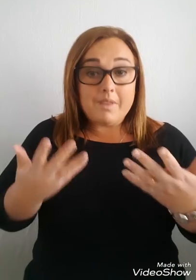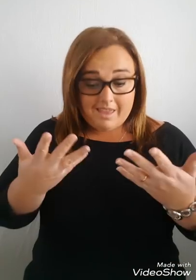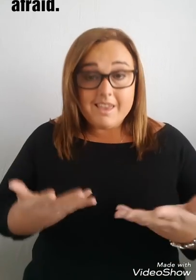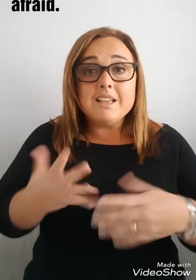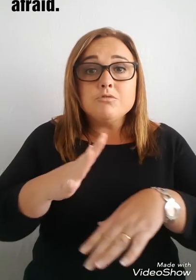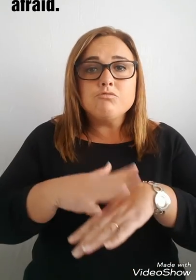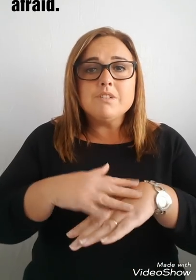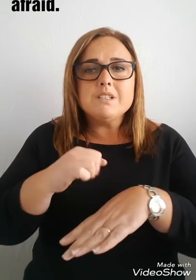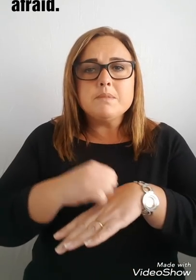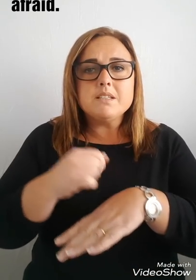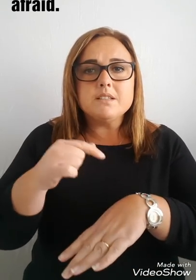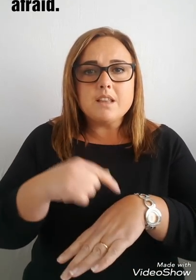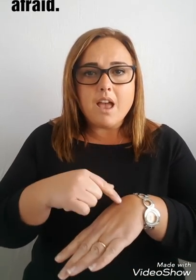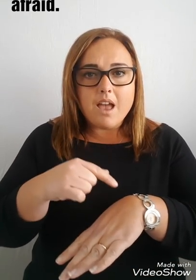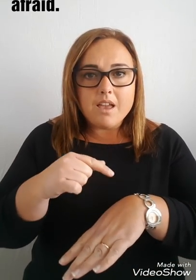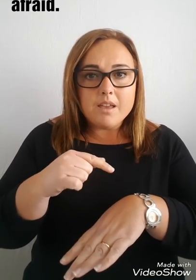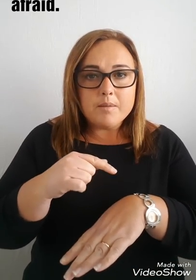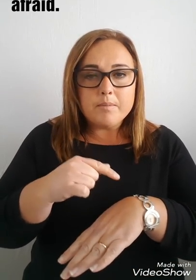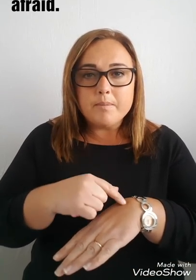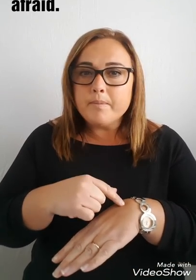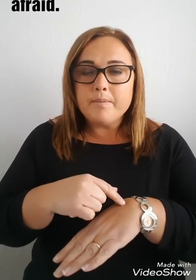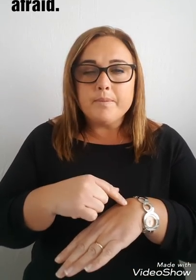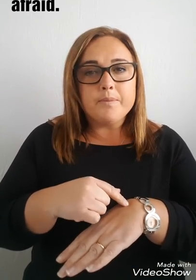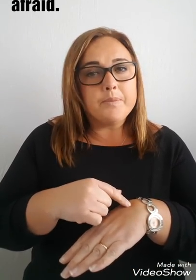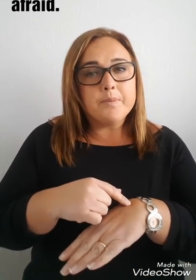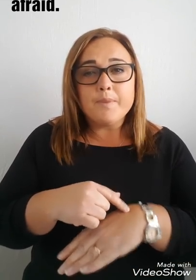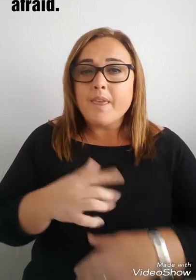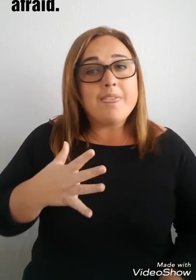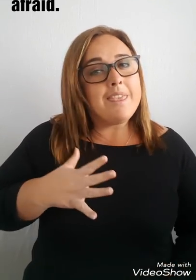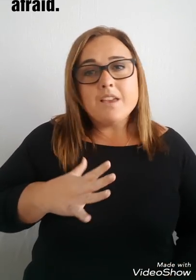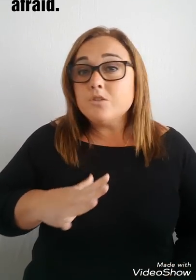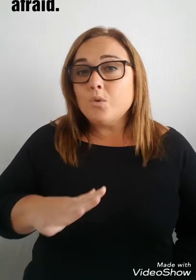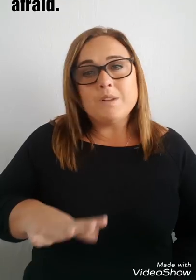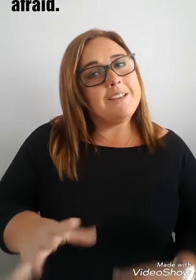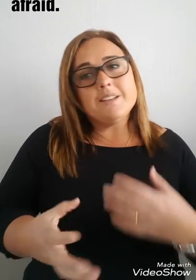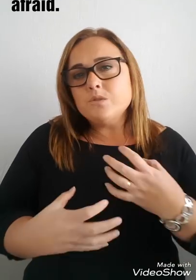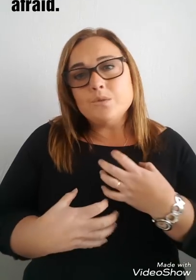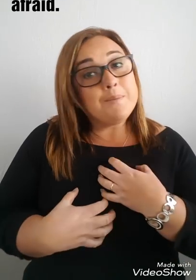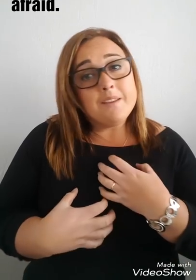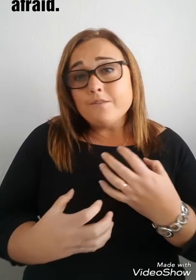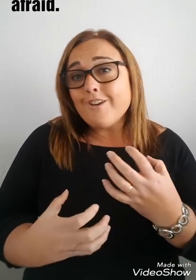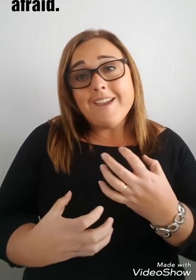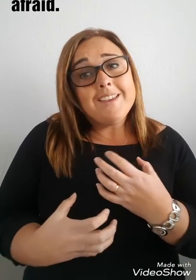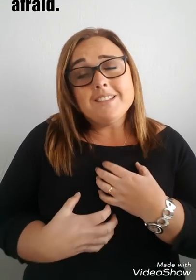It's Christmas time, and there's no need to be afraid,